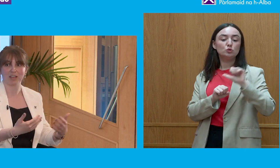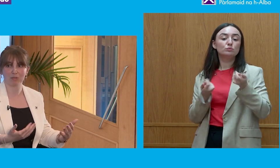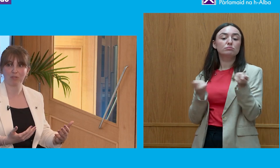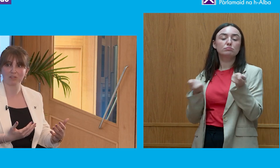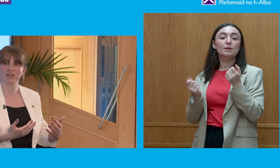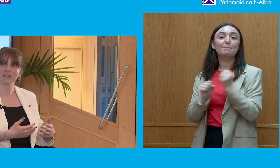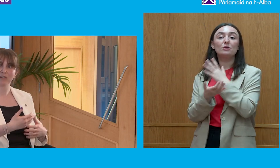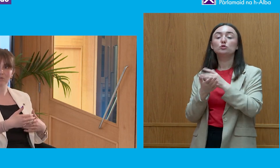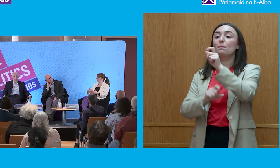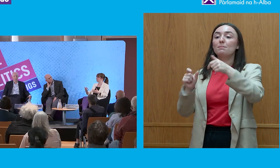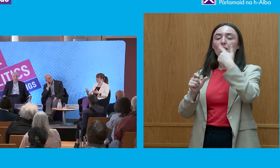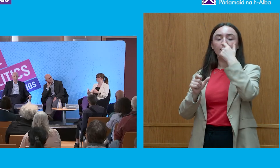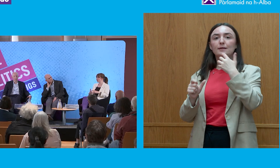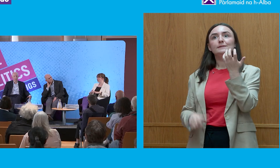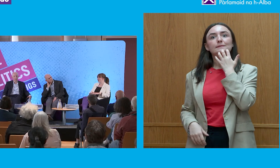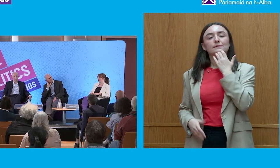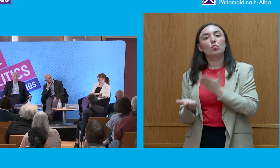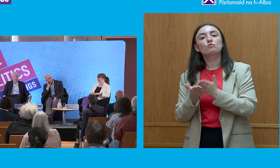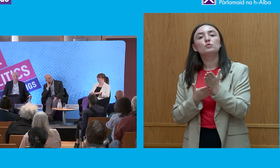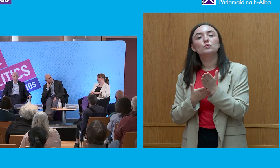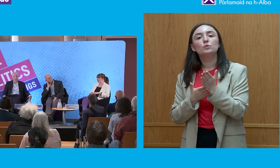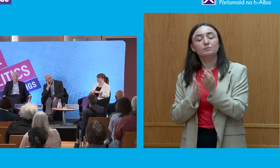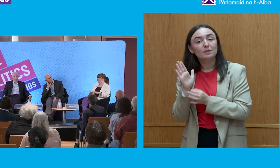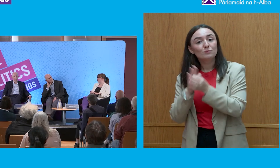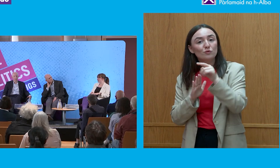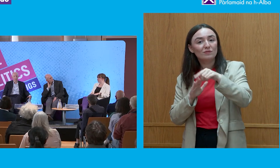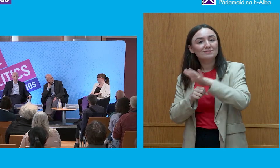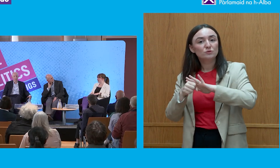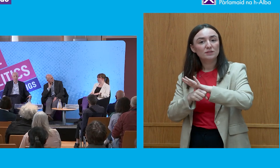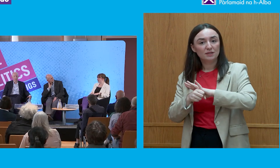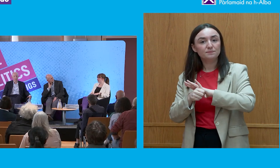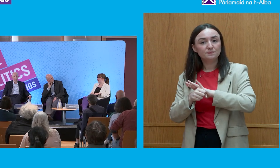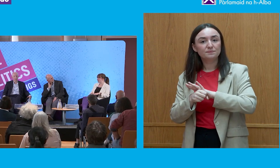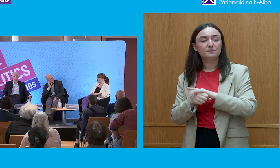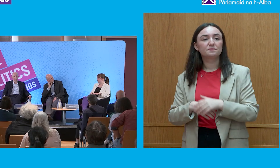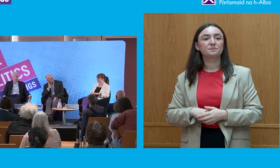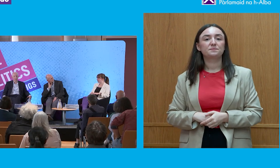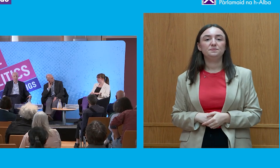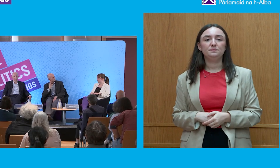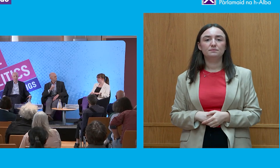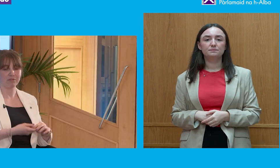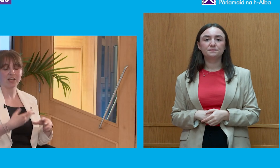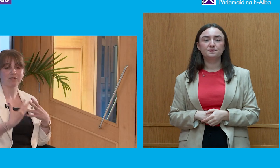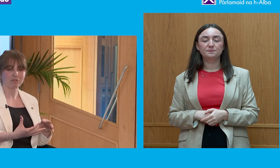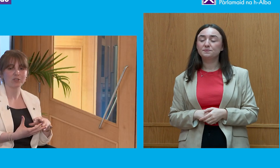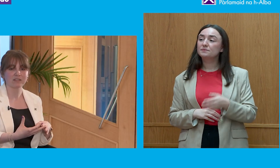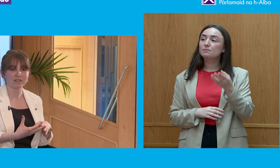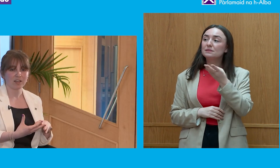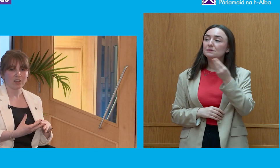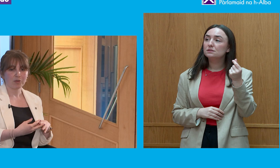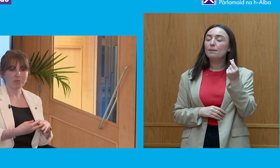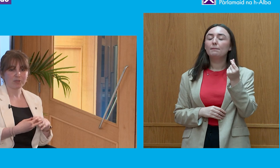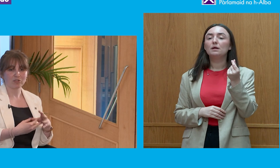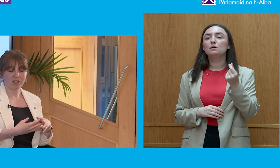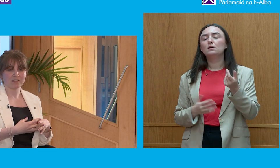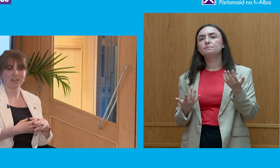helping people get through these crises and make things better. But if we look at some of the indications that really, really influence